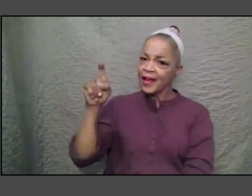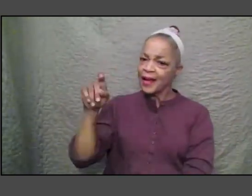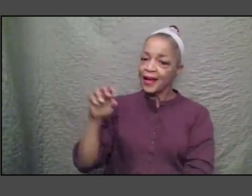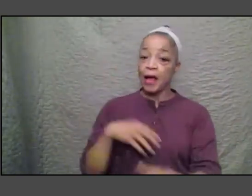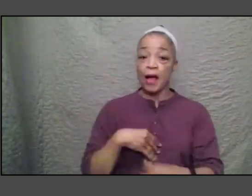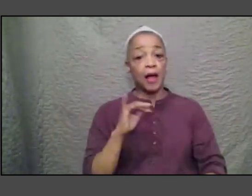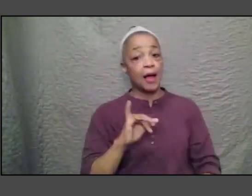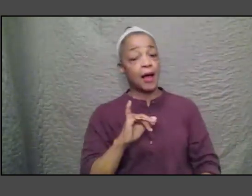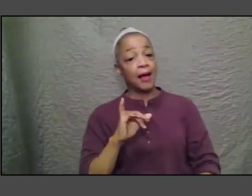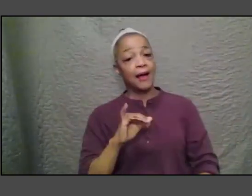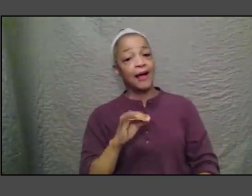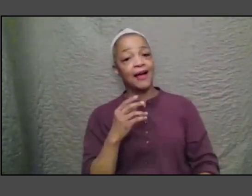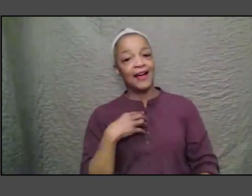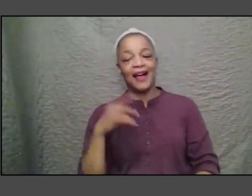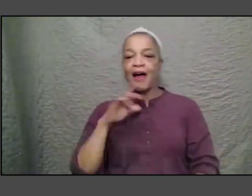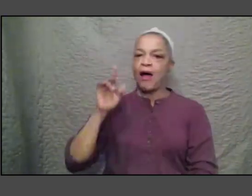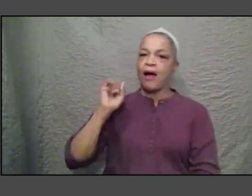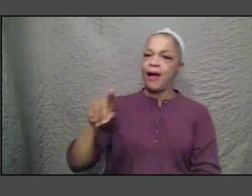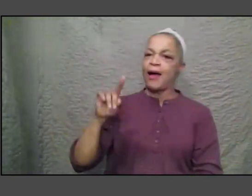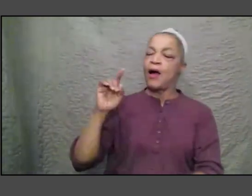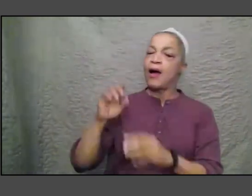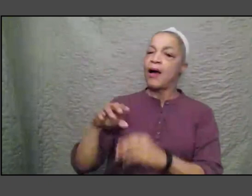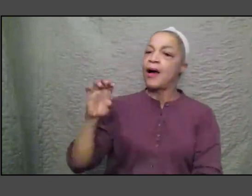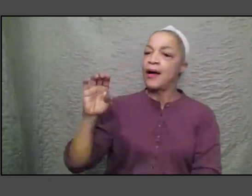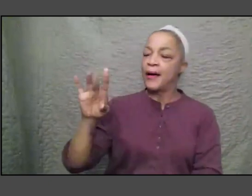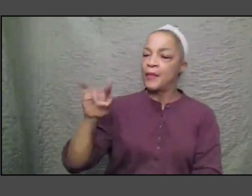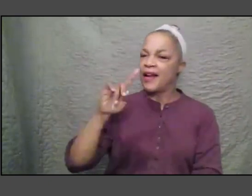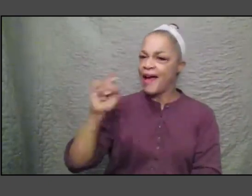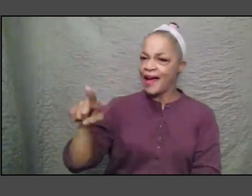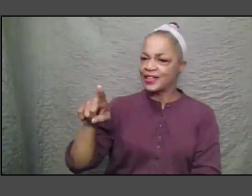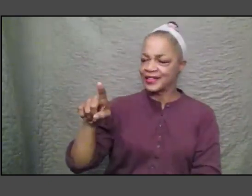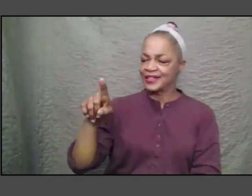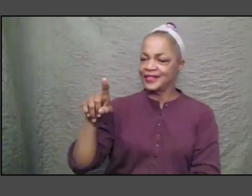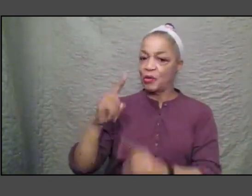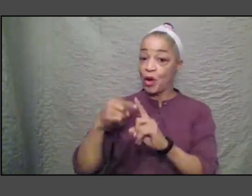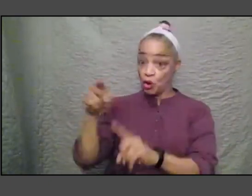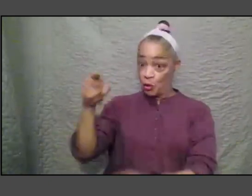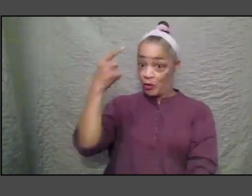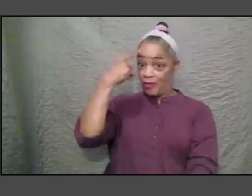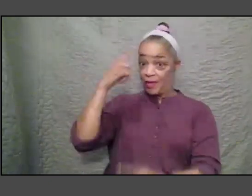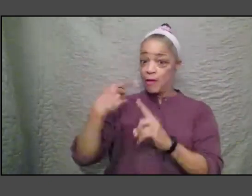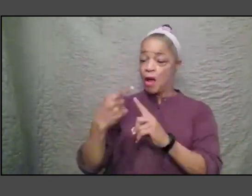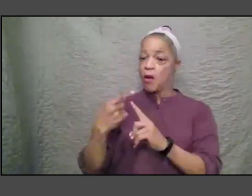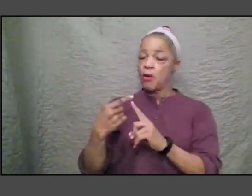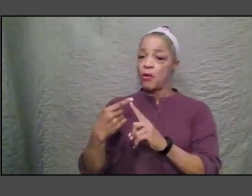just ask you though when you think about it um this whole question to say what gives you pause and what gives you hope